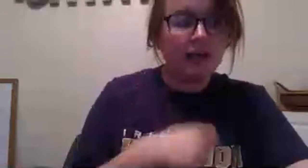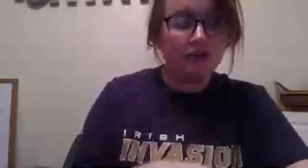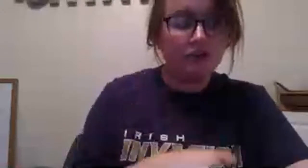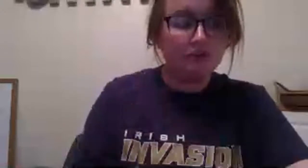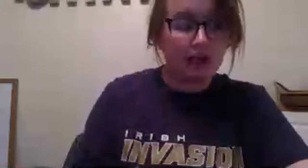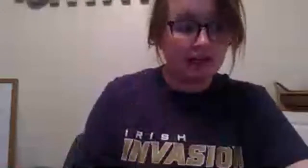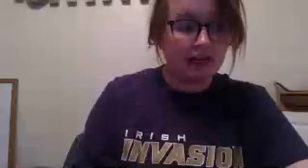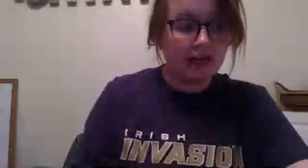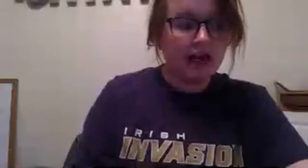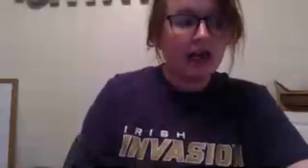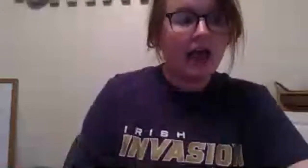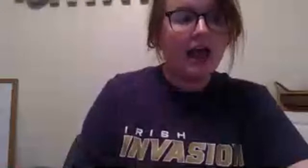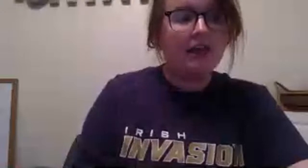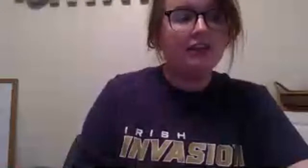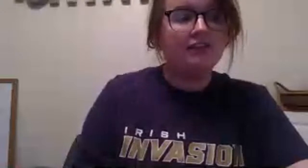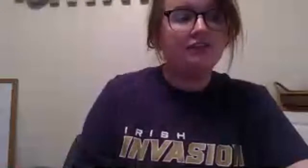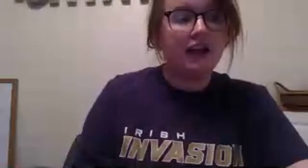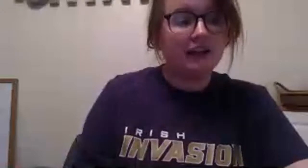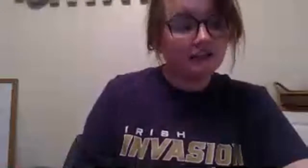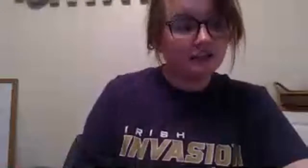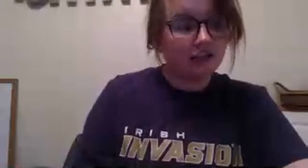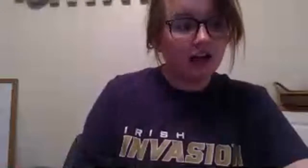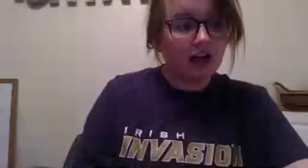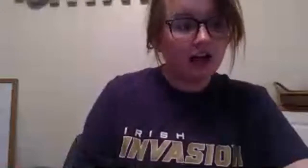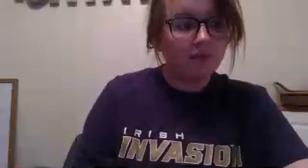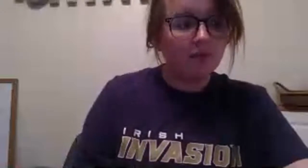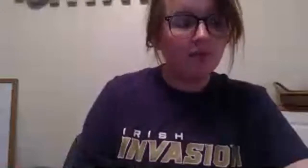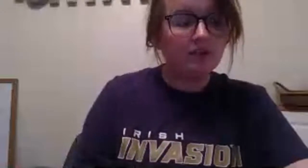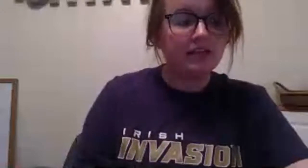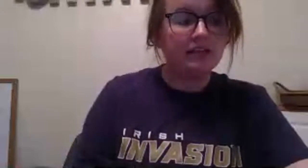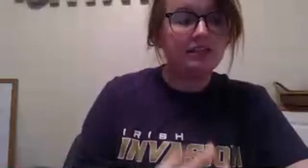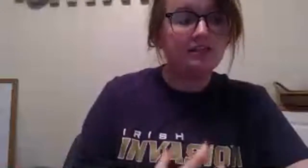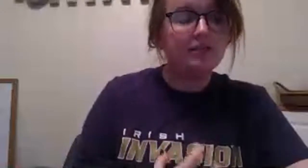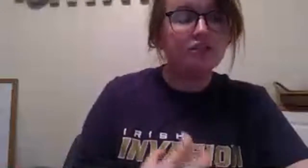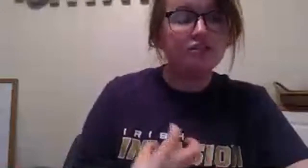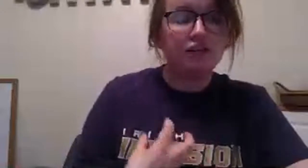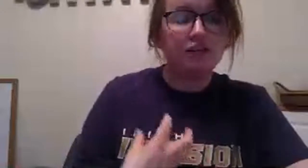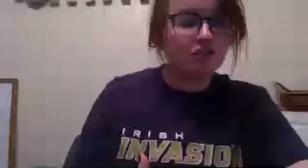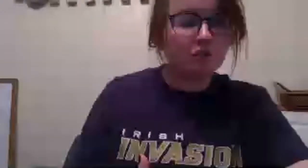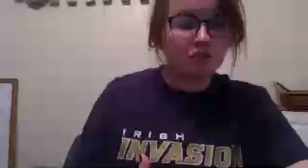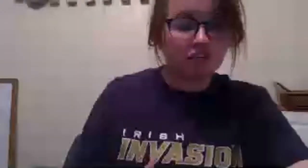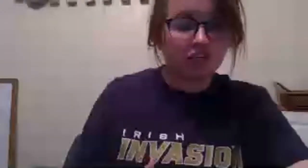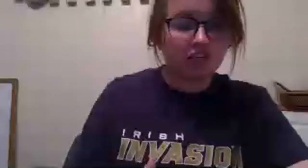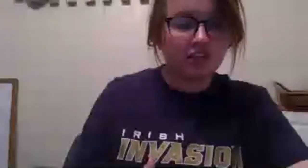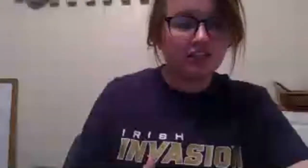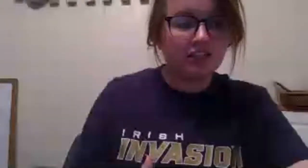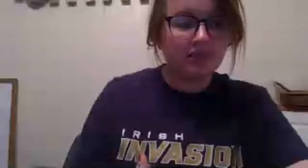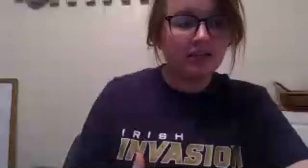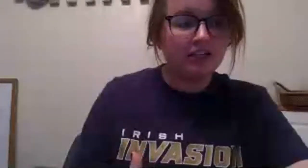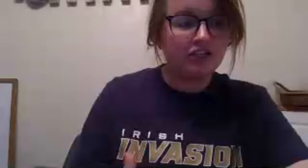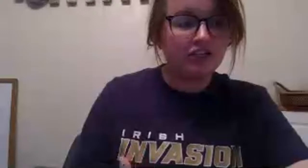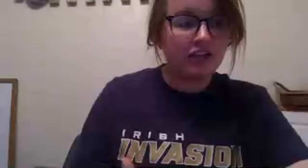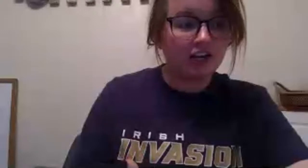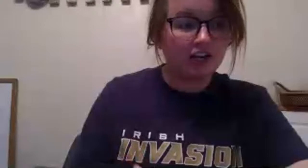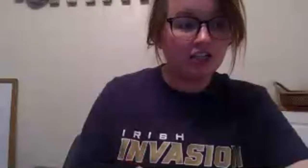her body and the effect um was that the demon under the torture the demon shares